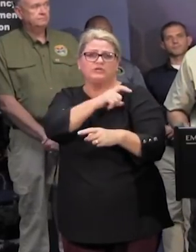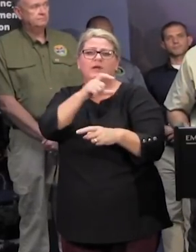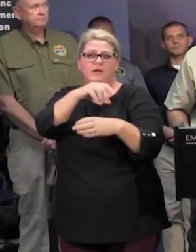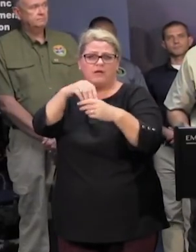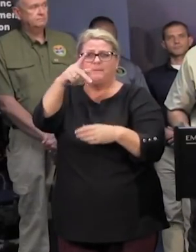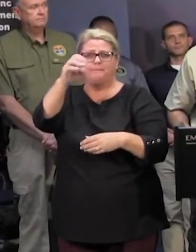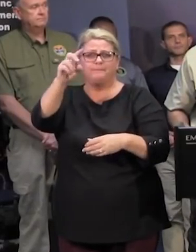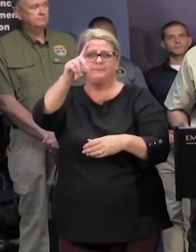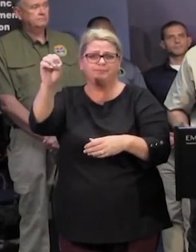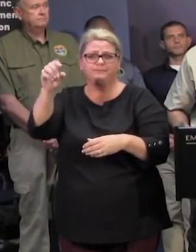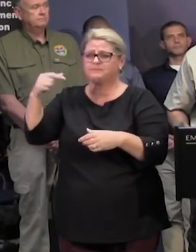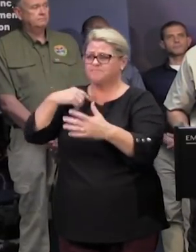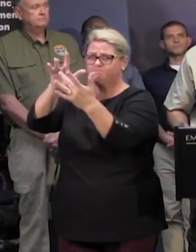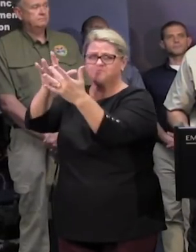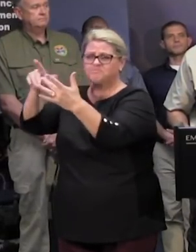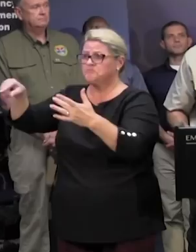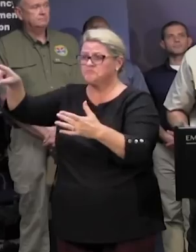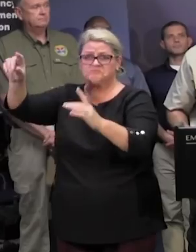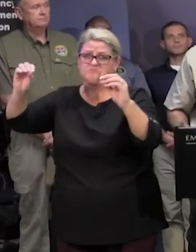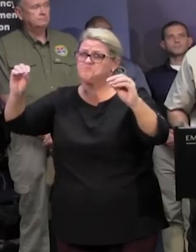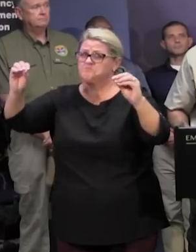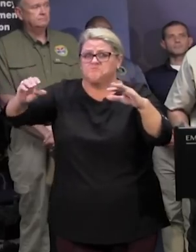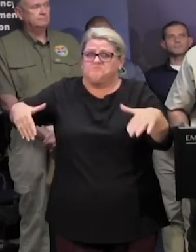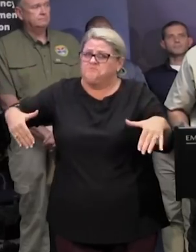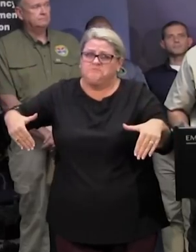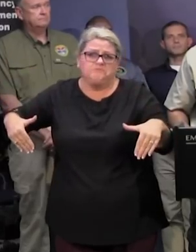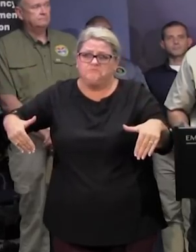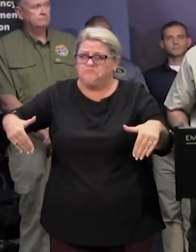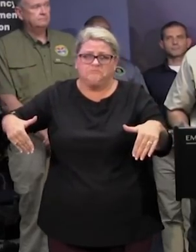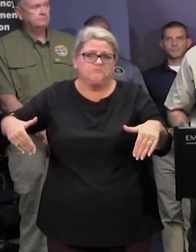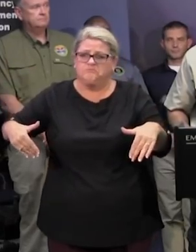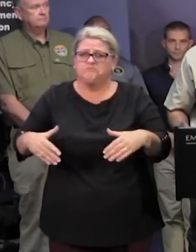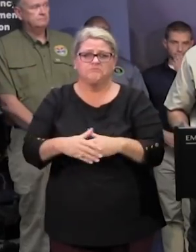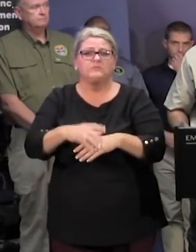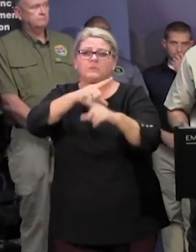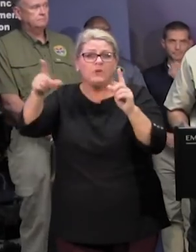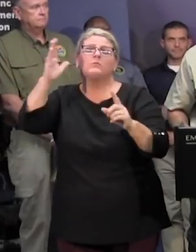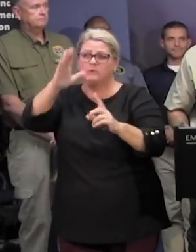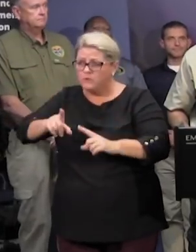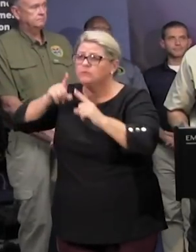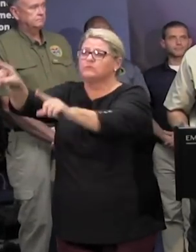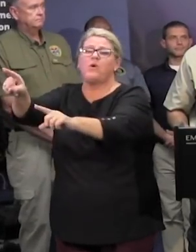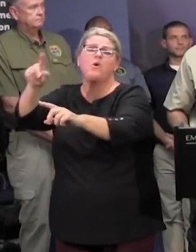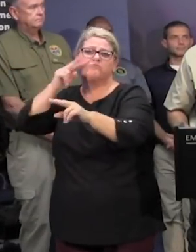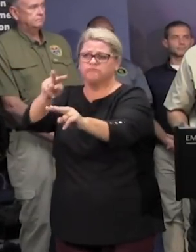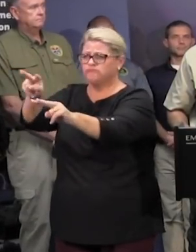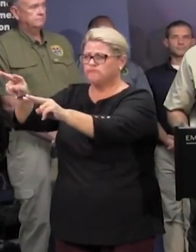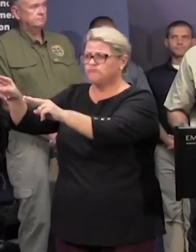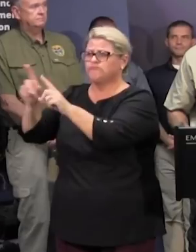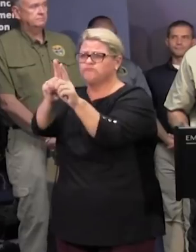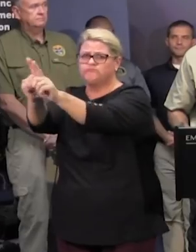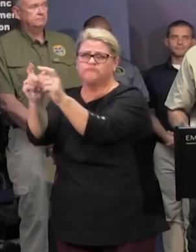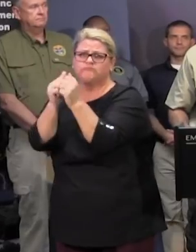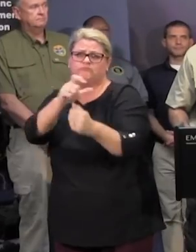personally and they have had no concerns with regard to that at this point again we're going to be out in force with law enforcement protecting